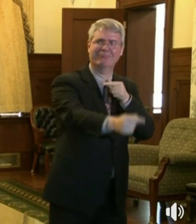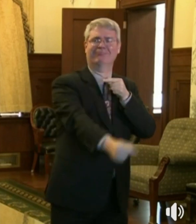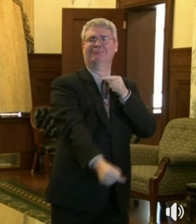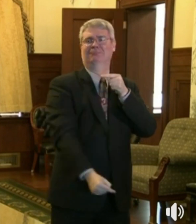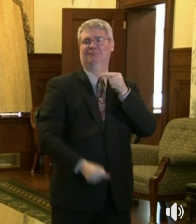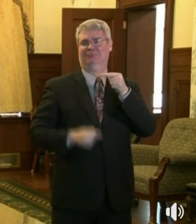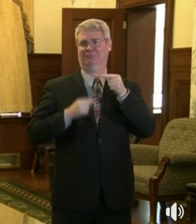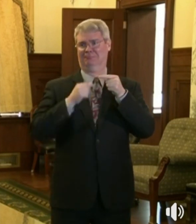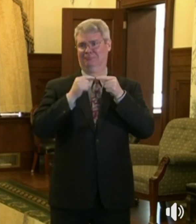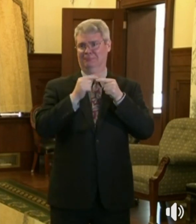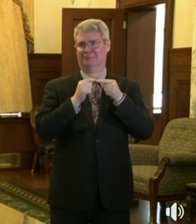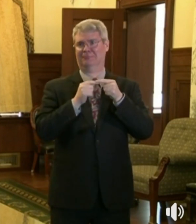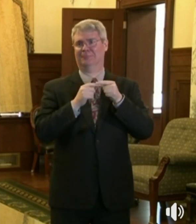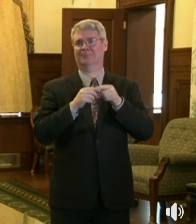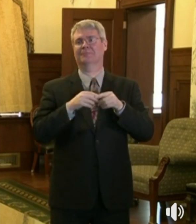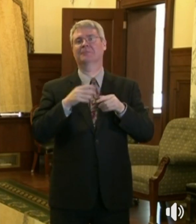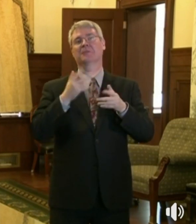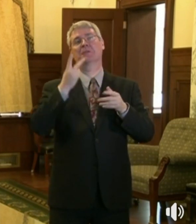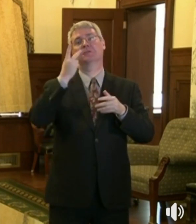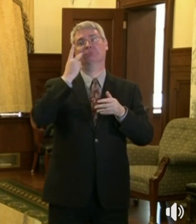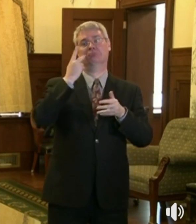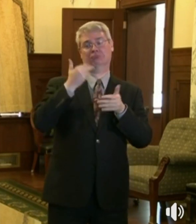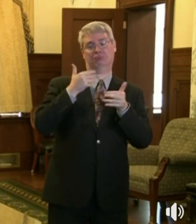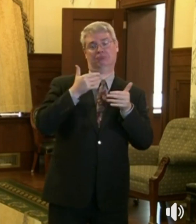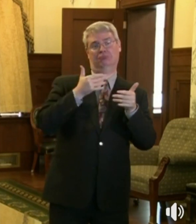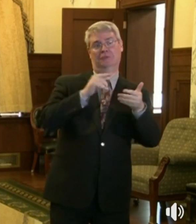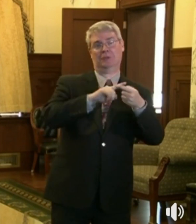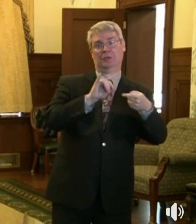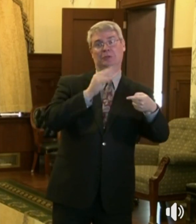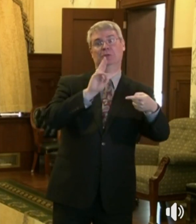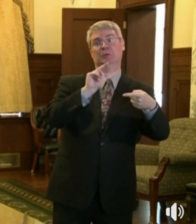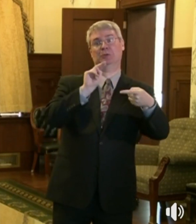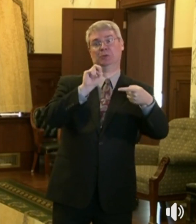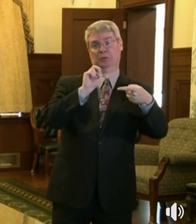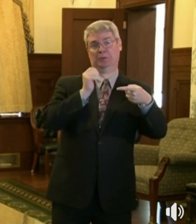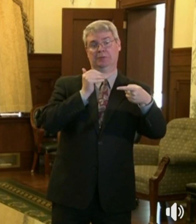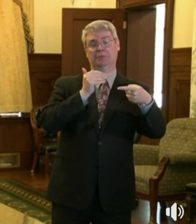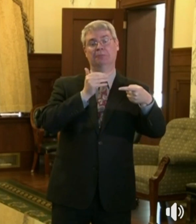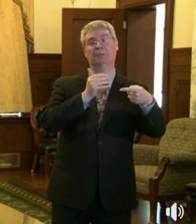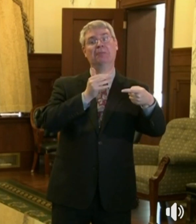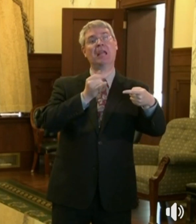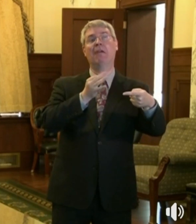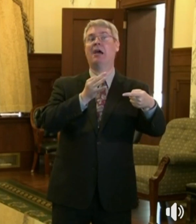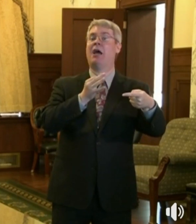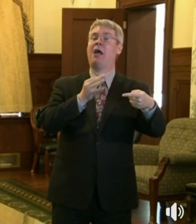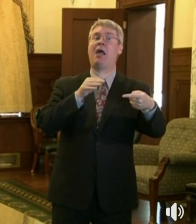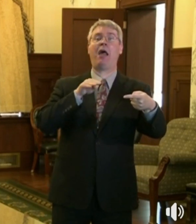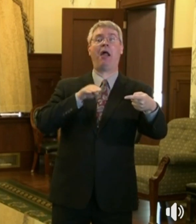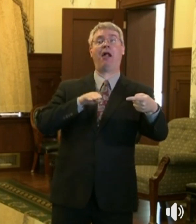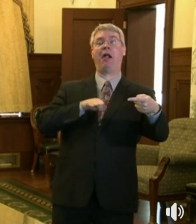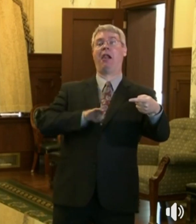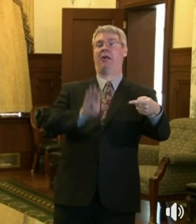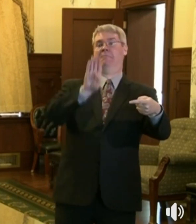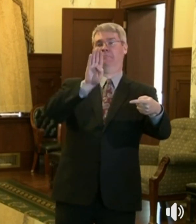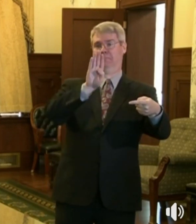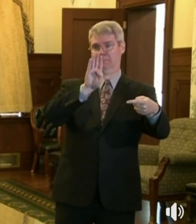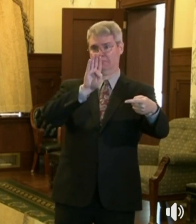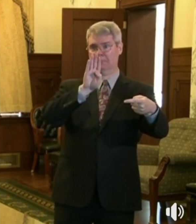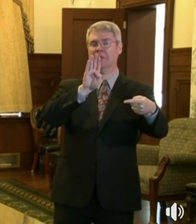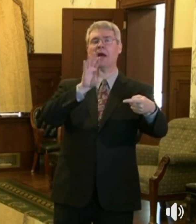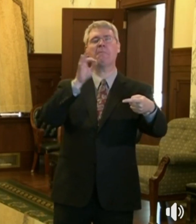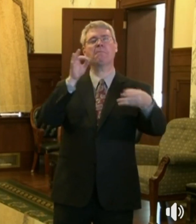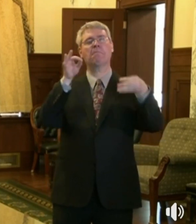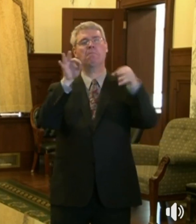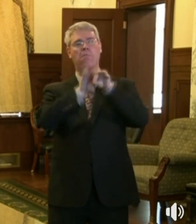But with that caveat is if we have a problem, we absolutely have to preserve our health care capacity because then we will lose